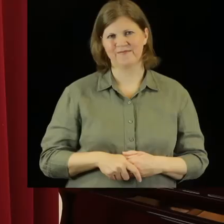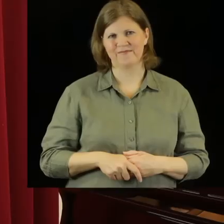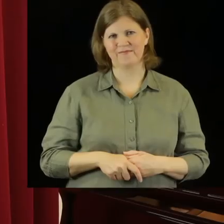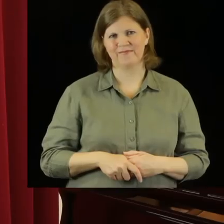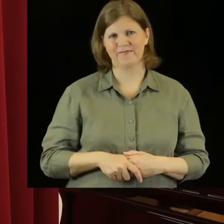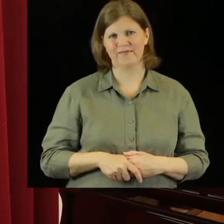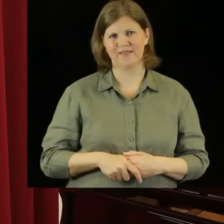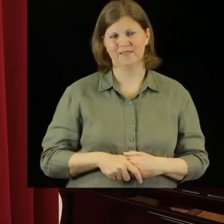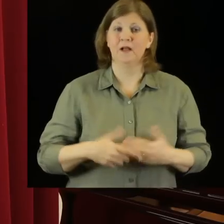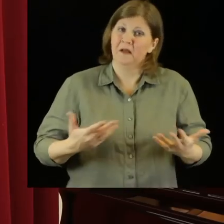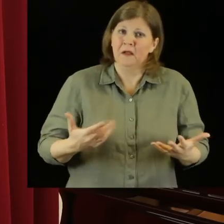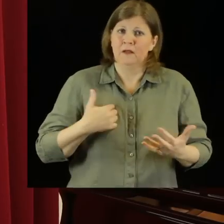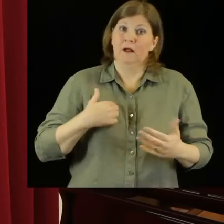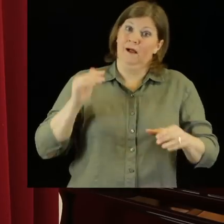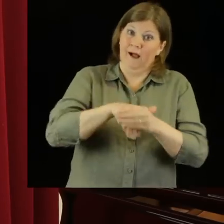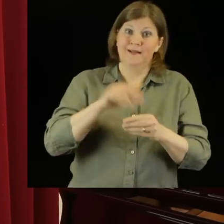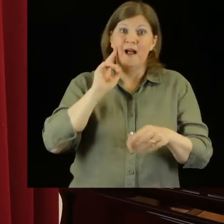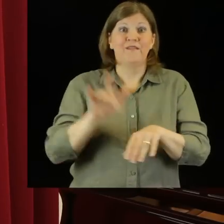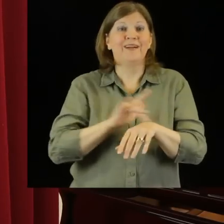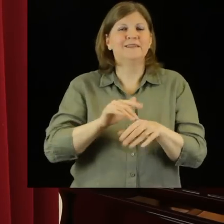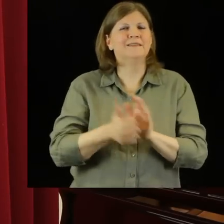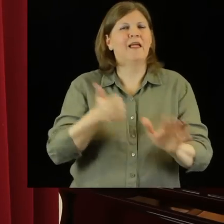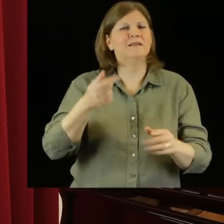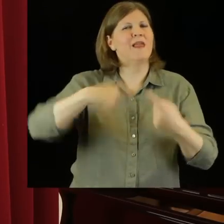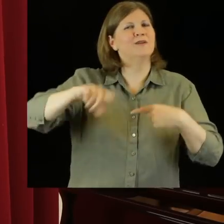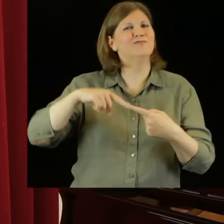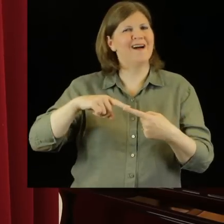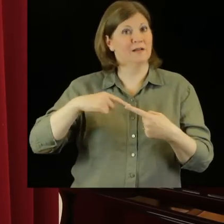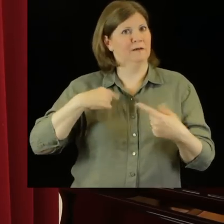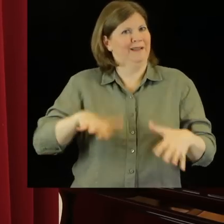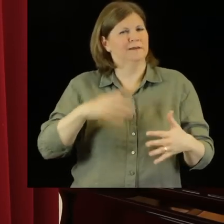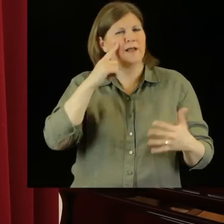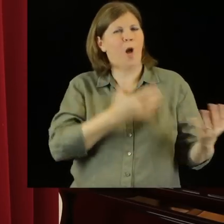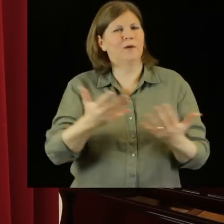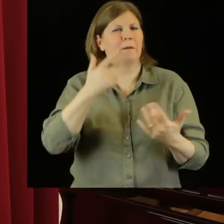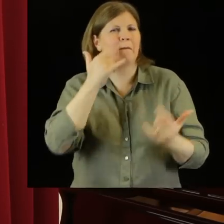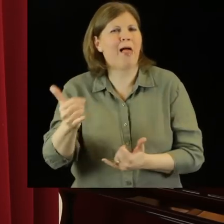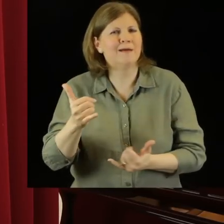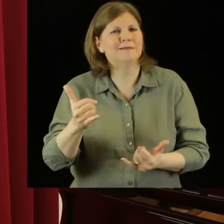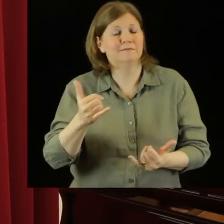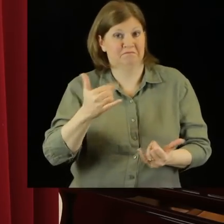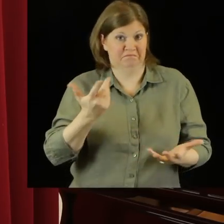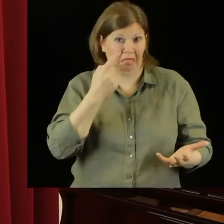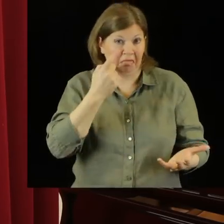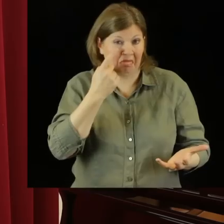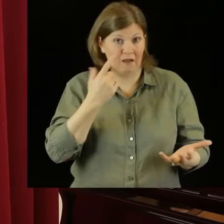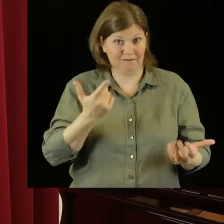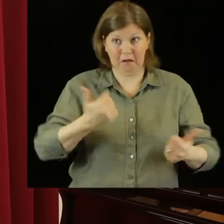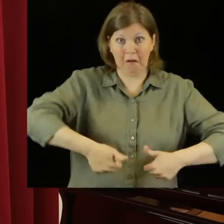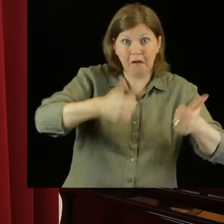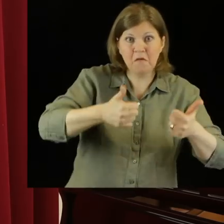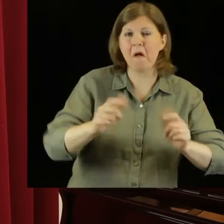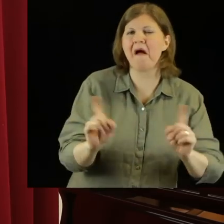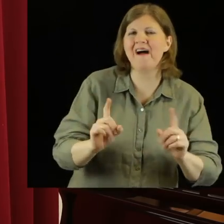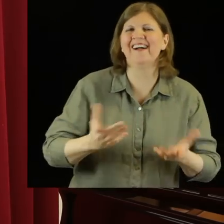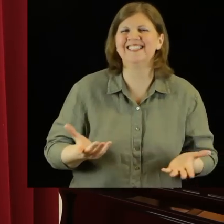Well, I've joined Deaf Year to Skills last year. We did a ten week pilot, so it was kind of like experimenting, see if it works